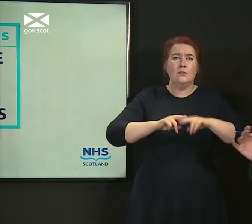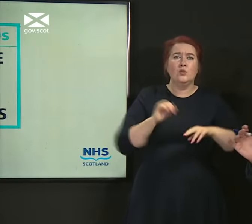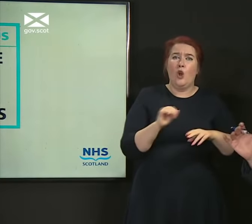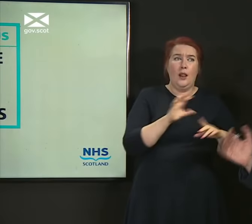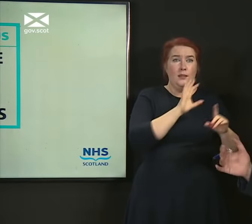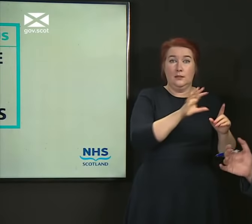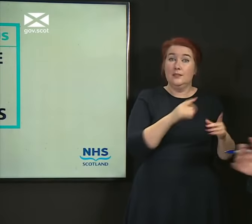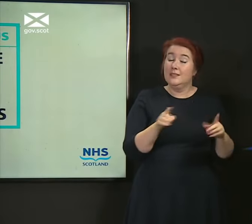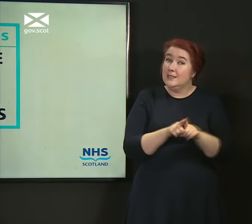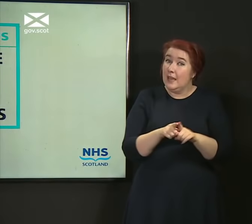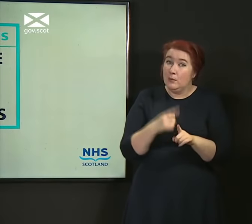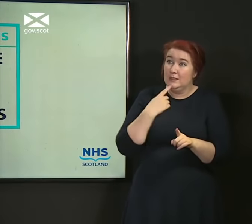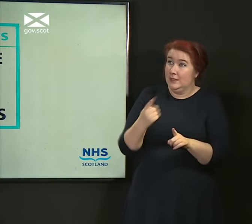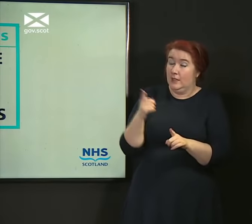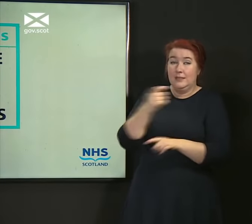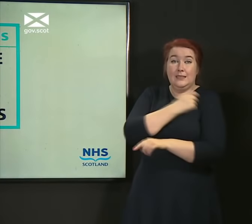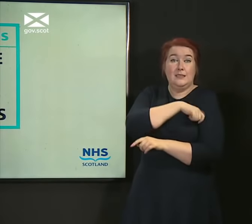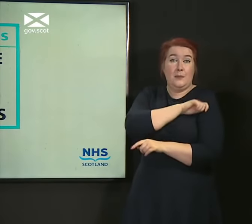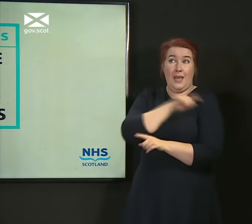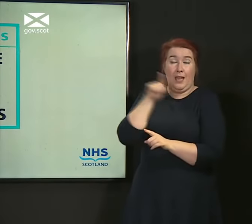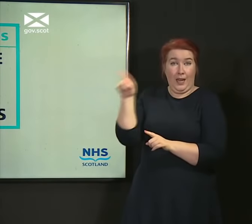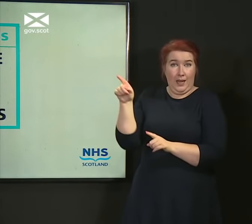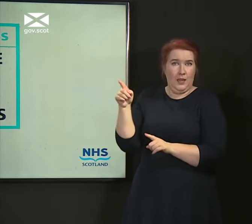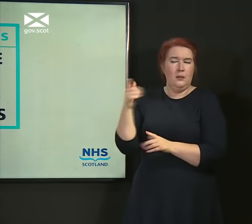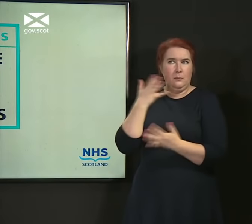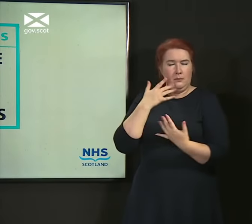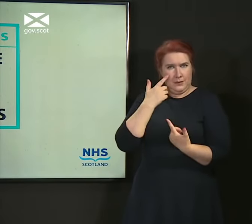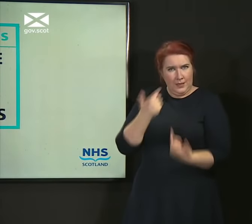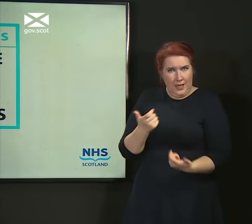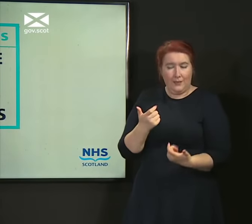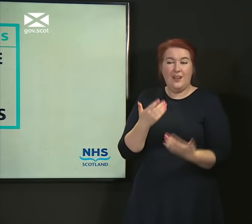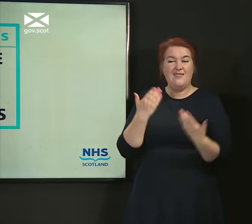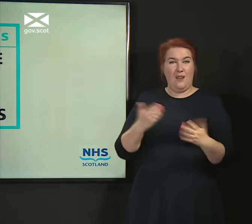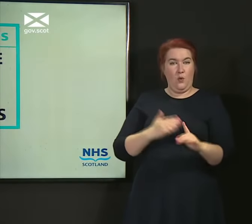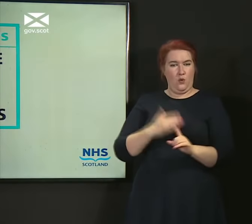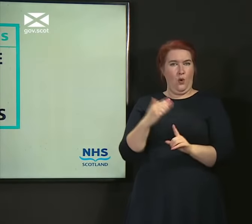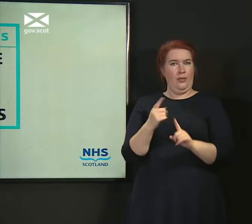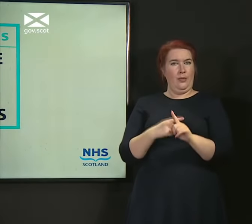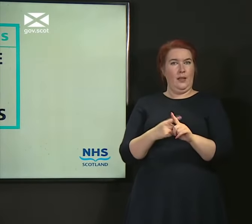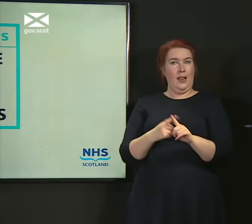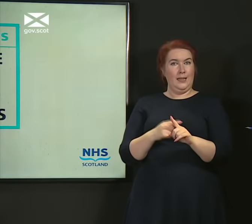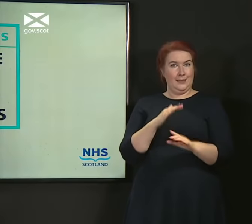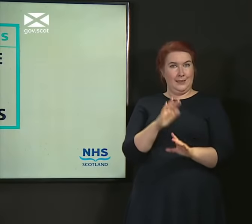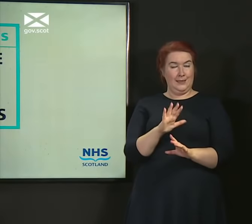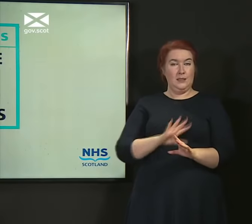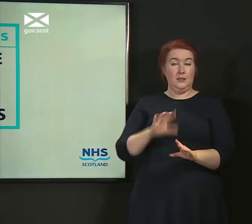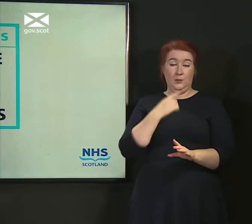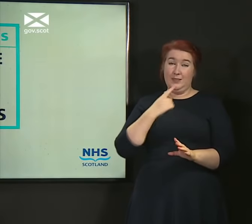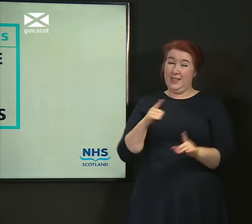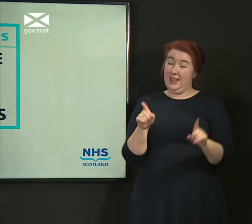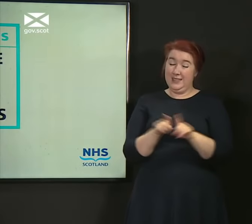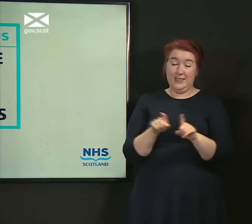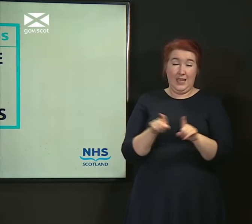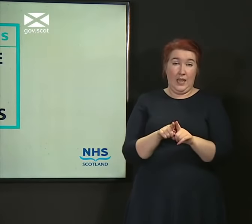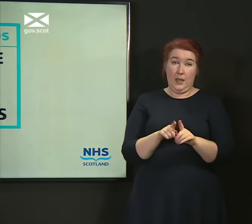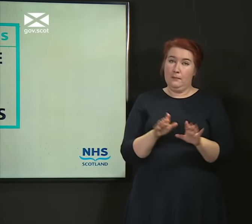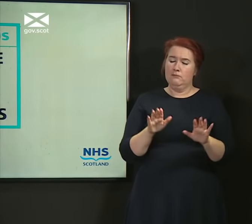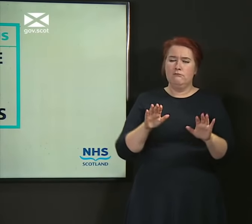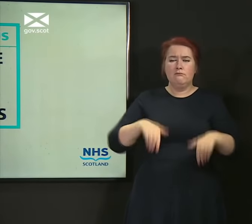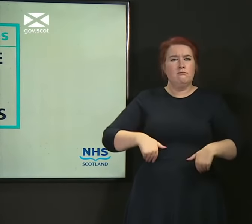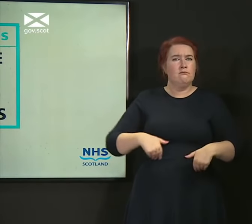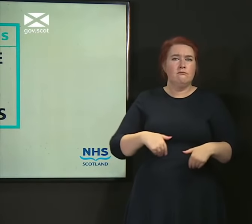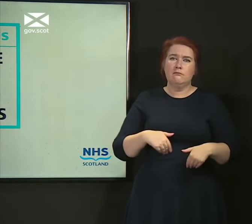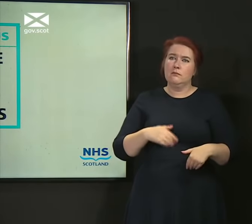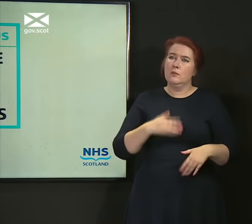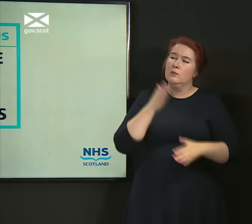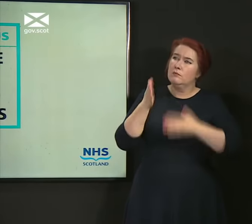seen us do it with Spain. And now we're doing it with a piece of the north of England. So I would say exactly the same. Don't